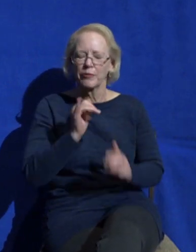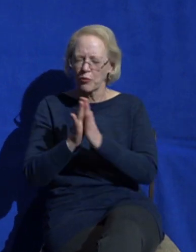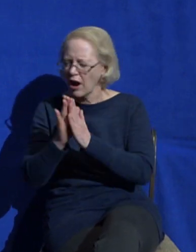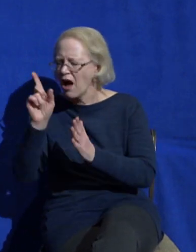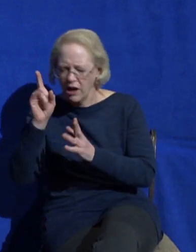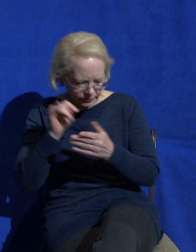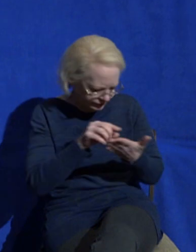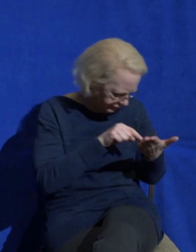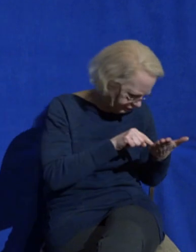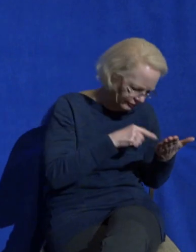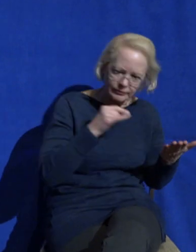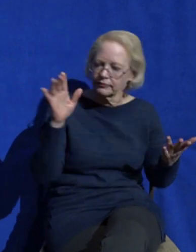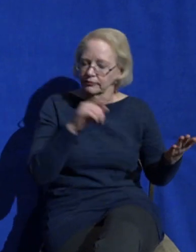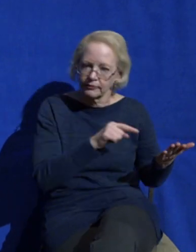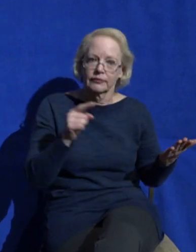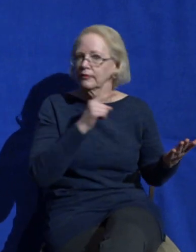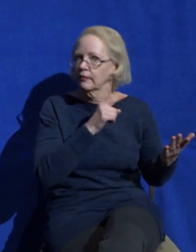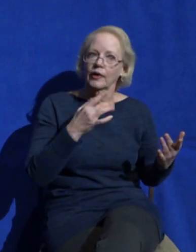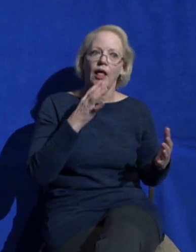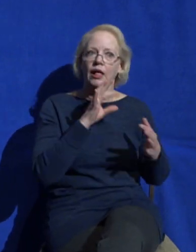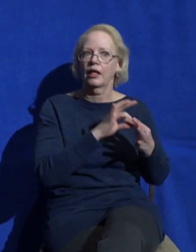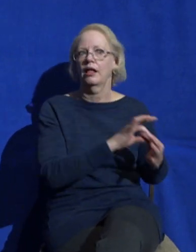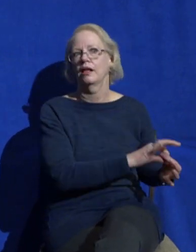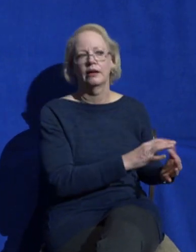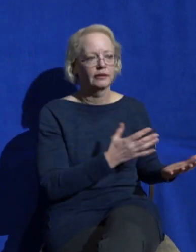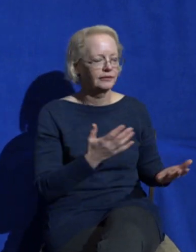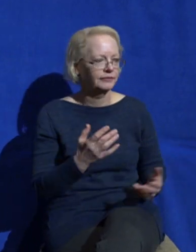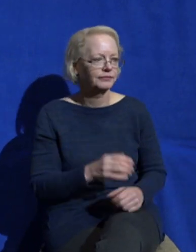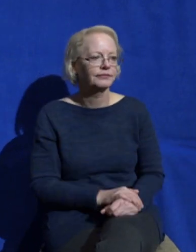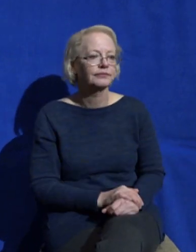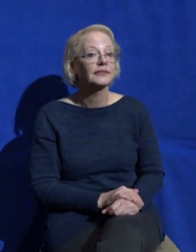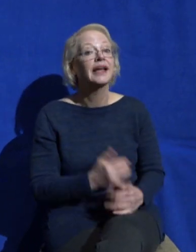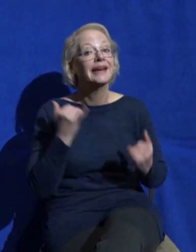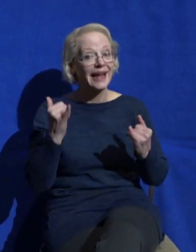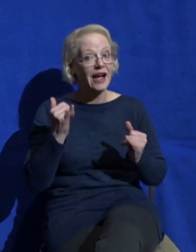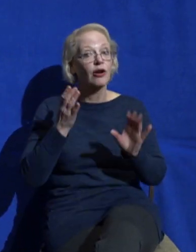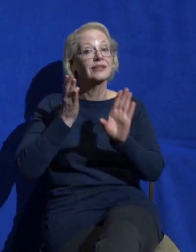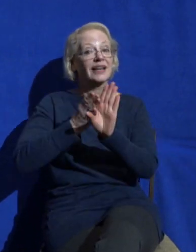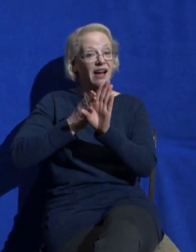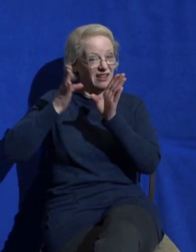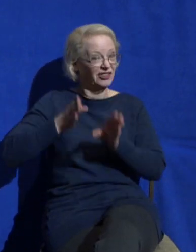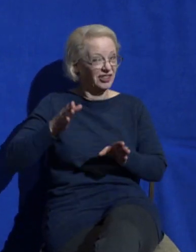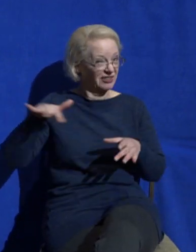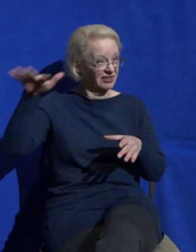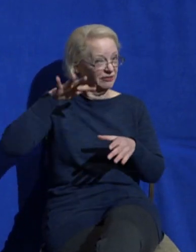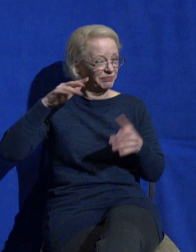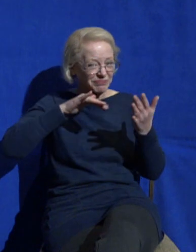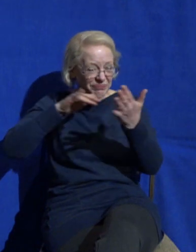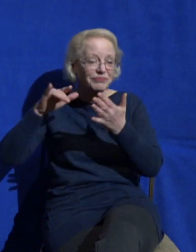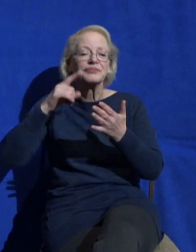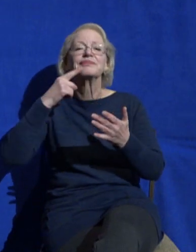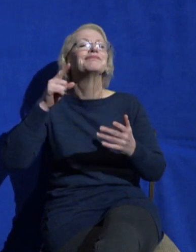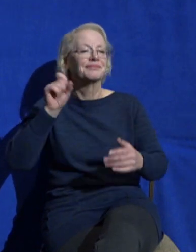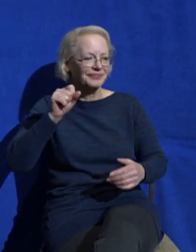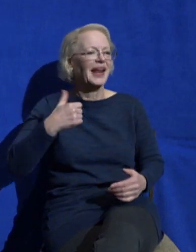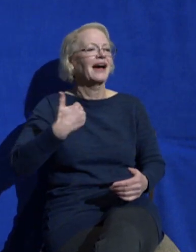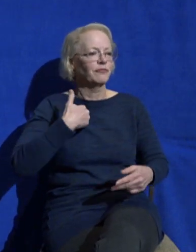In fact, psychologists are now talking about an epidemic that we're experiencing in the modern world. They call it